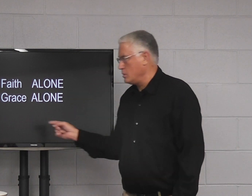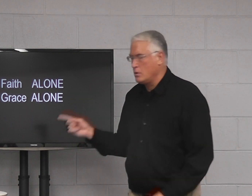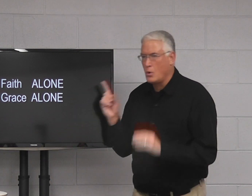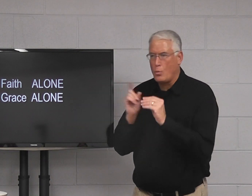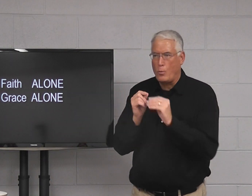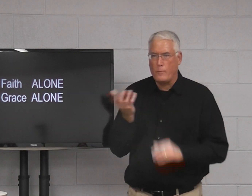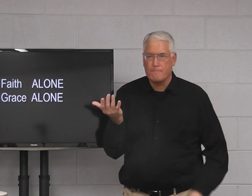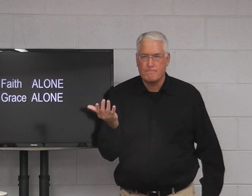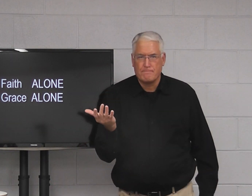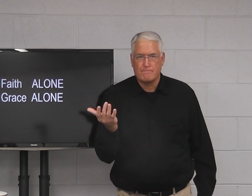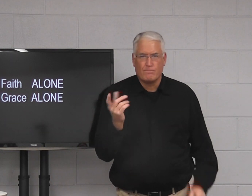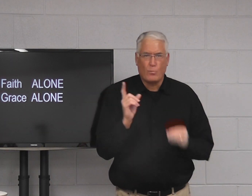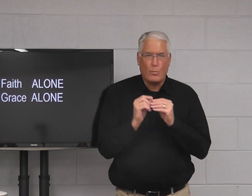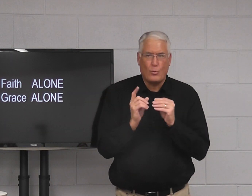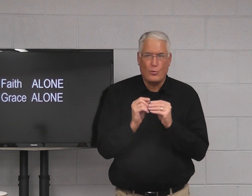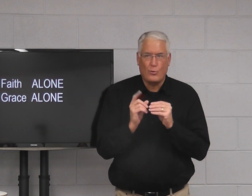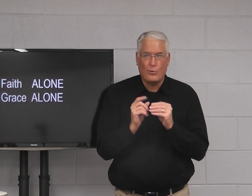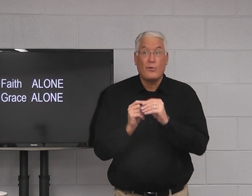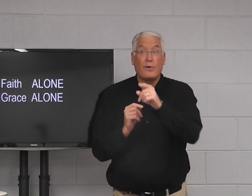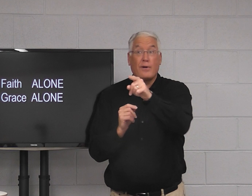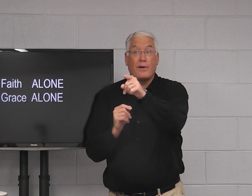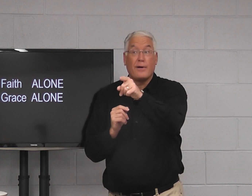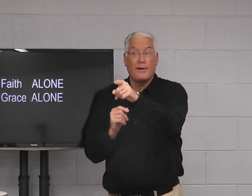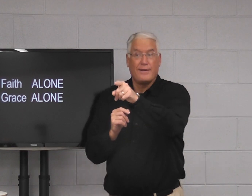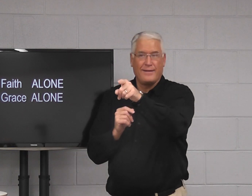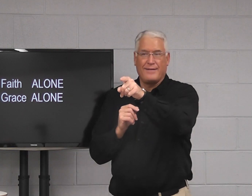We have one more word here to go here. What is it?